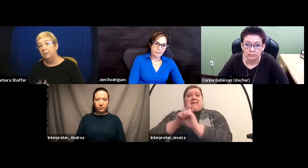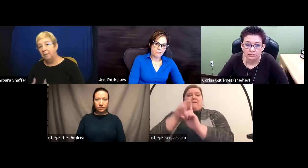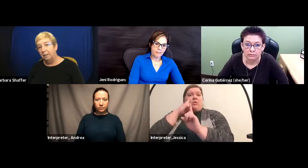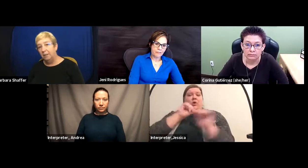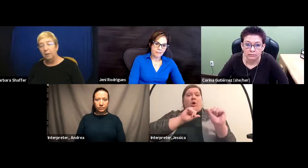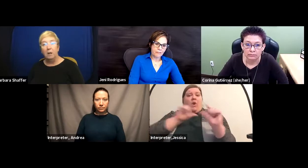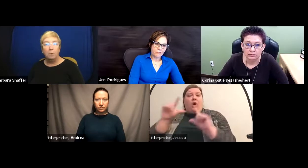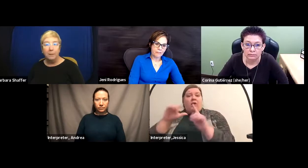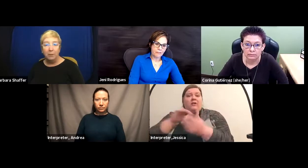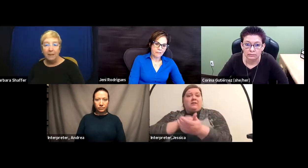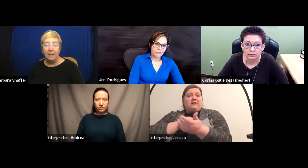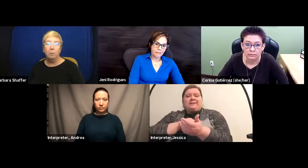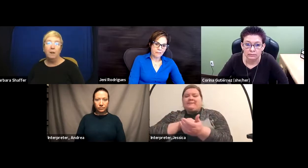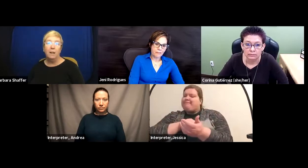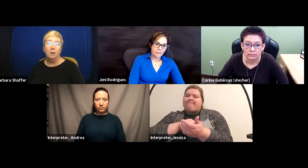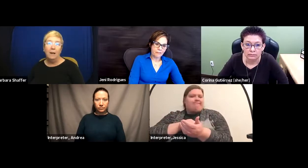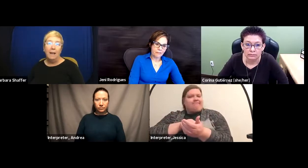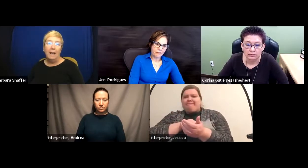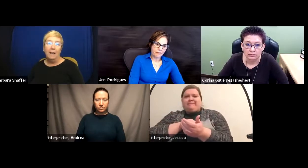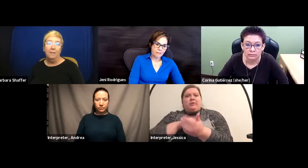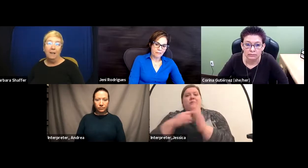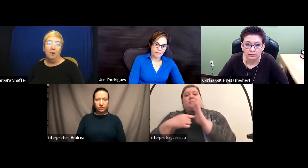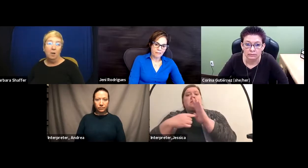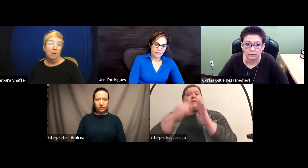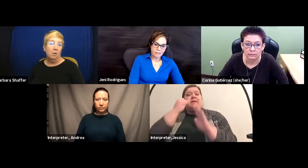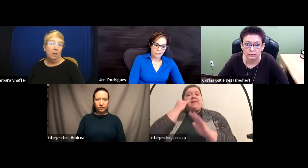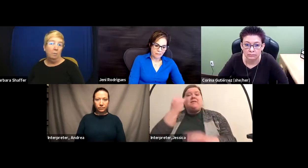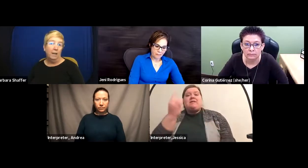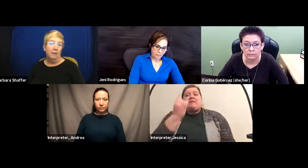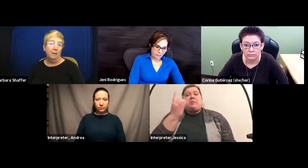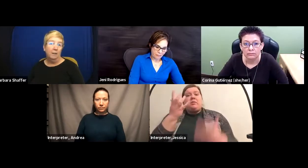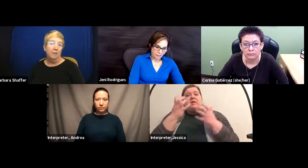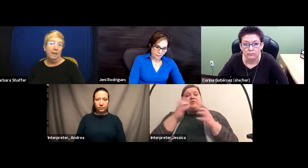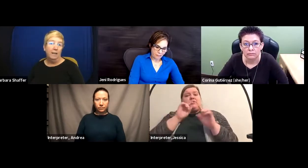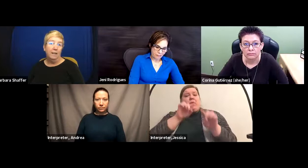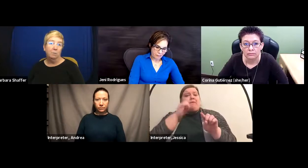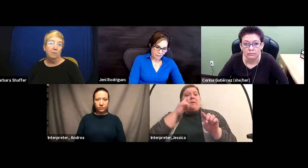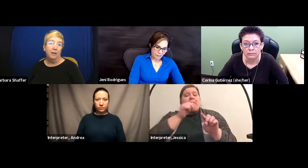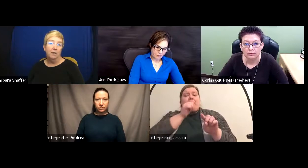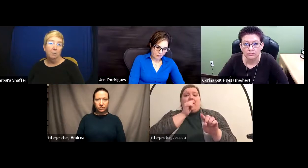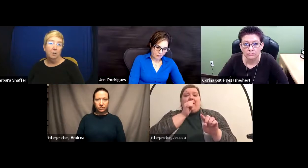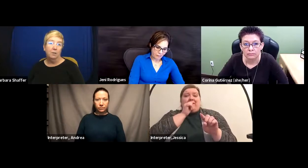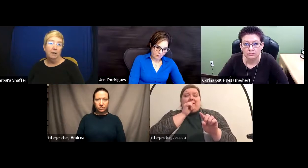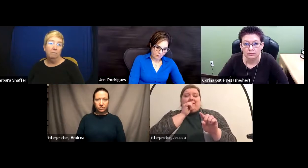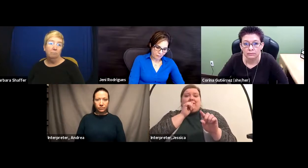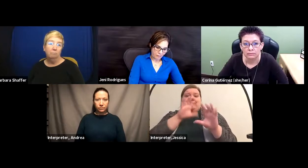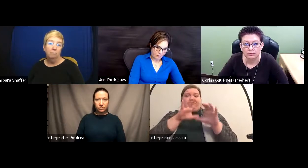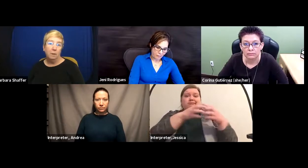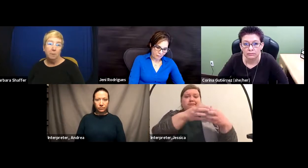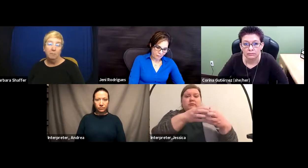you know, a complementary care provider. And they're not all obligated under ADA to provide interpreters. And some of them